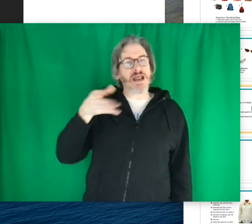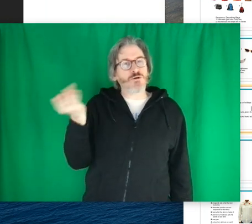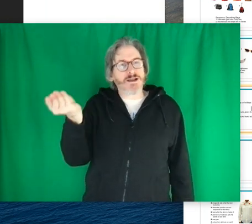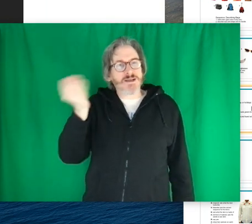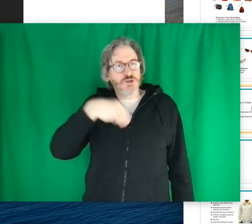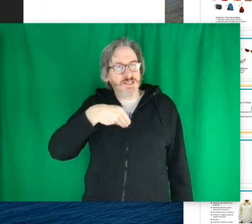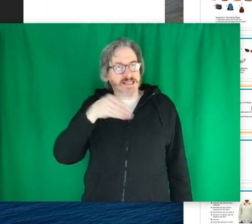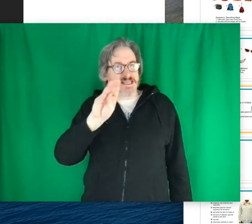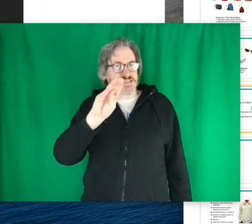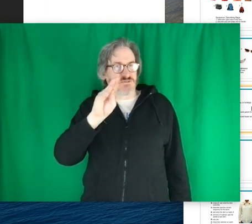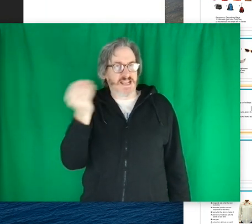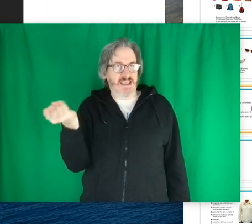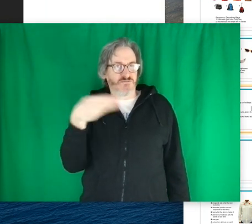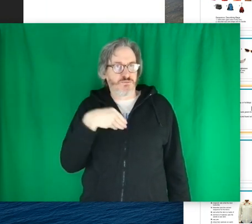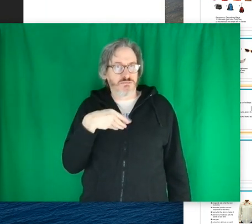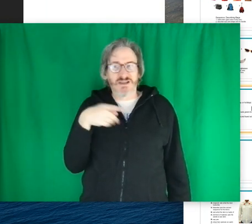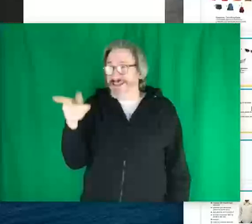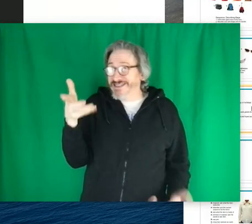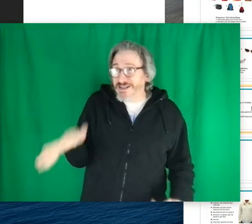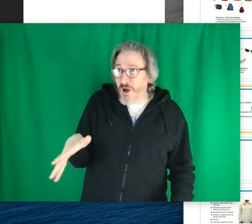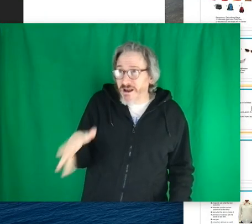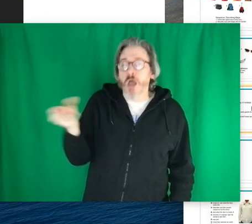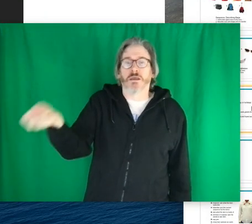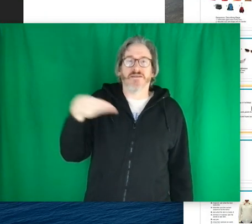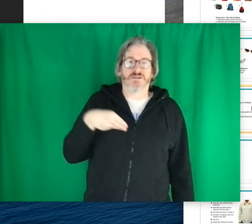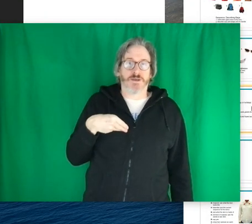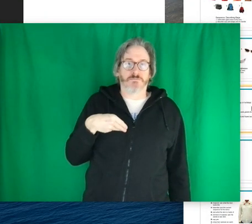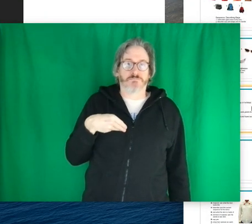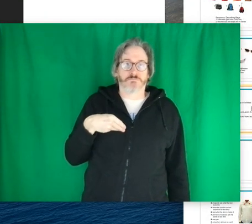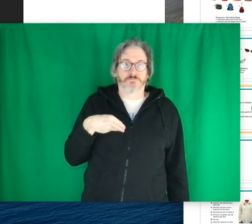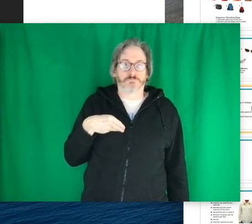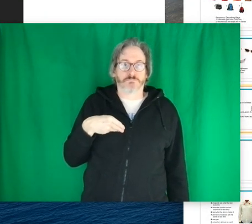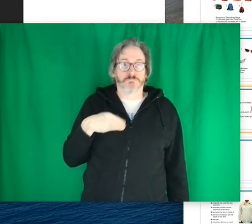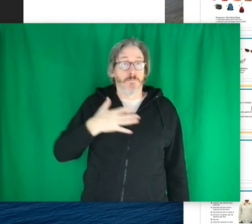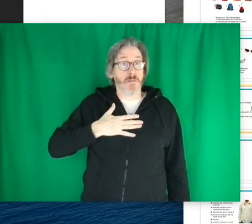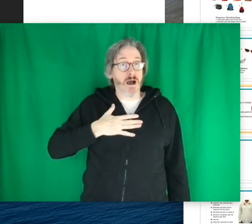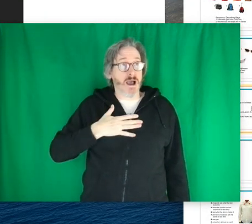And I would recommend doing this for Gabe. If you didn't want, gave it to me.